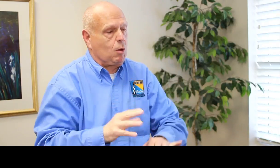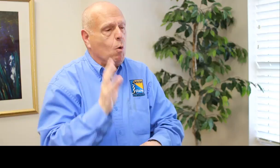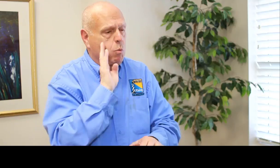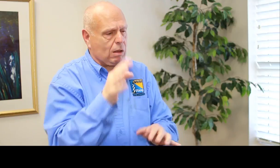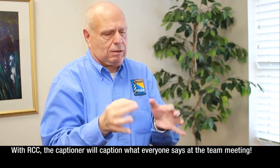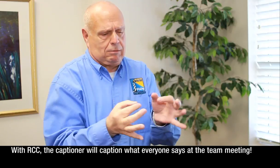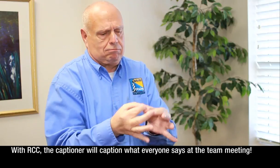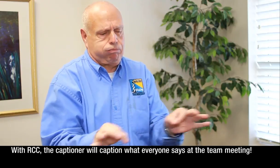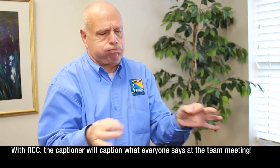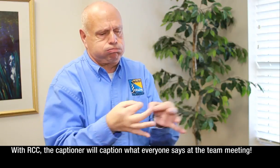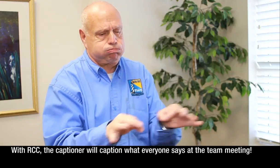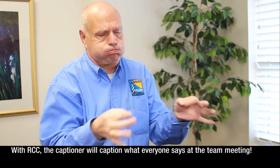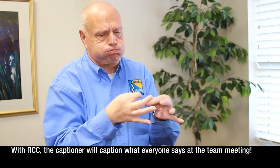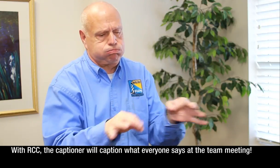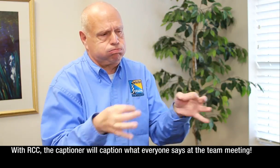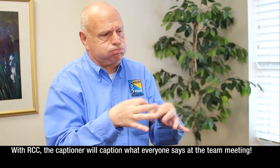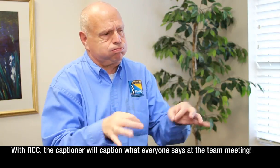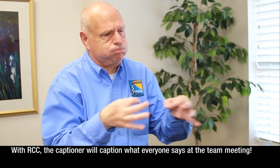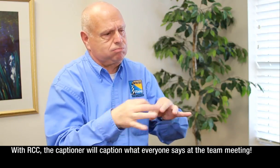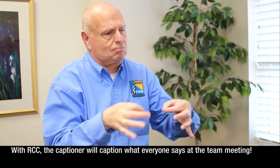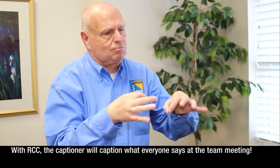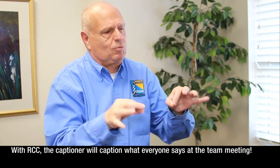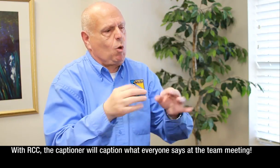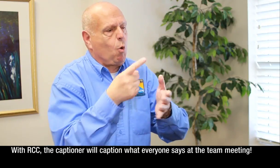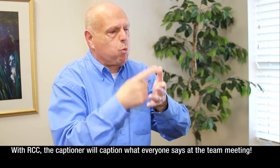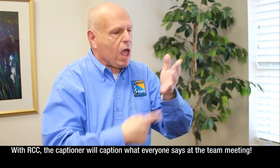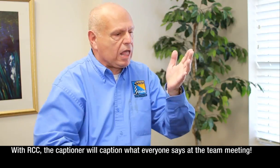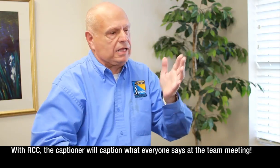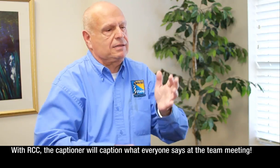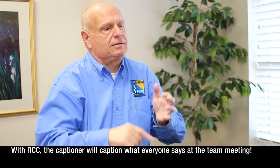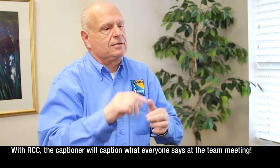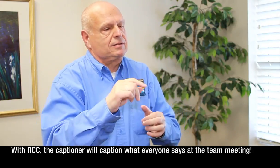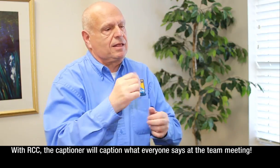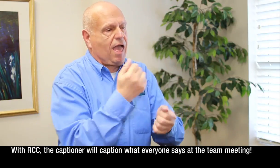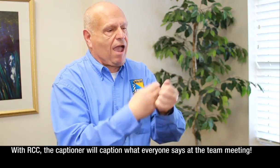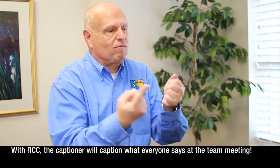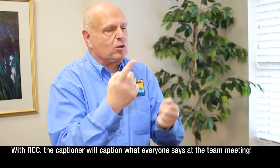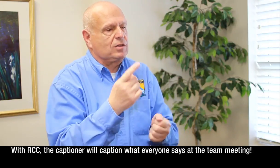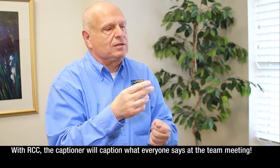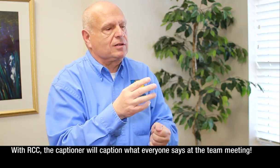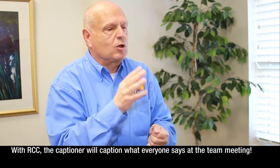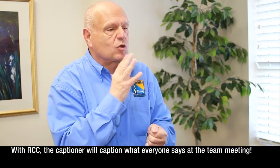With RCC, the Captioner will caption what everyone says at the team meeting.